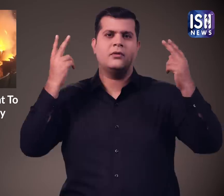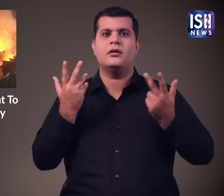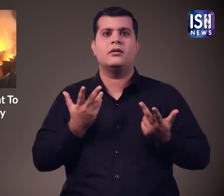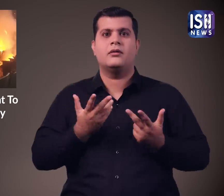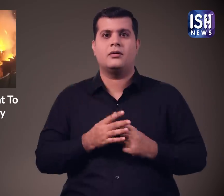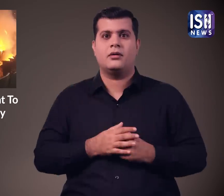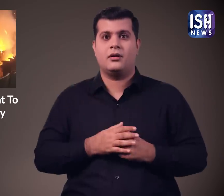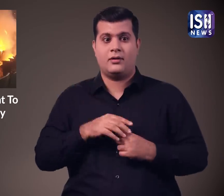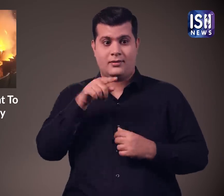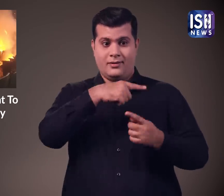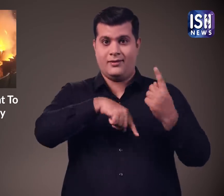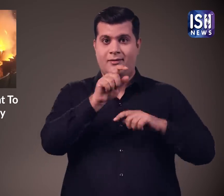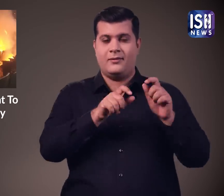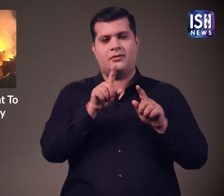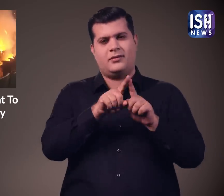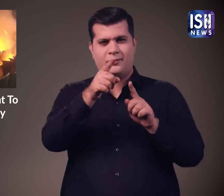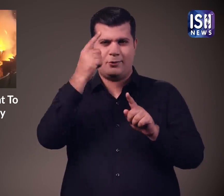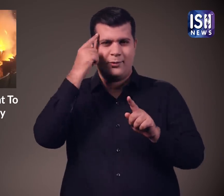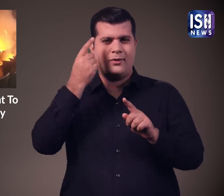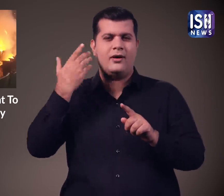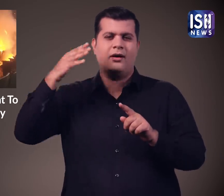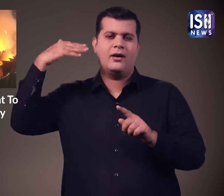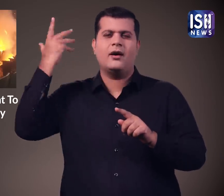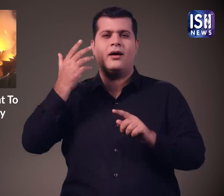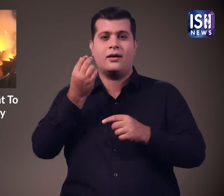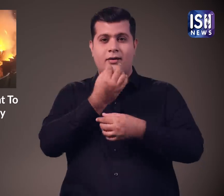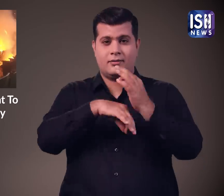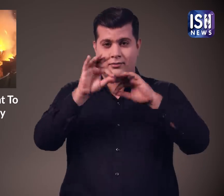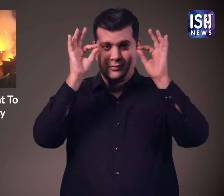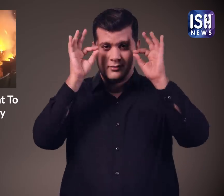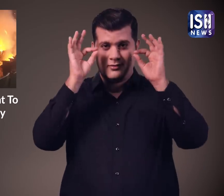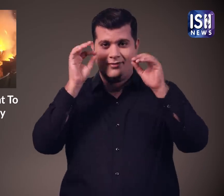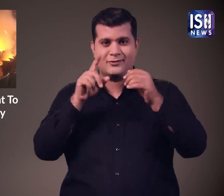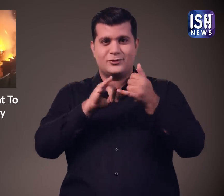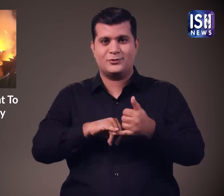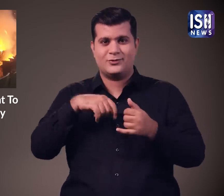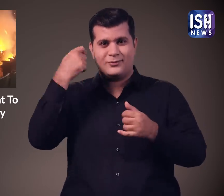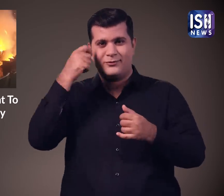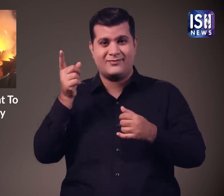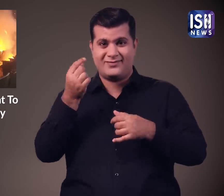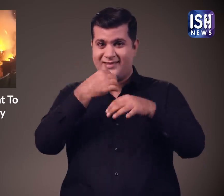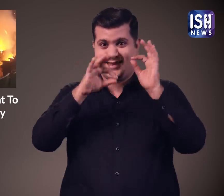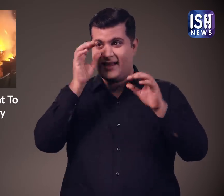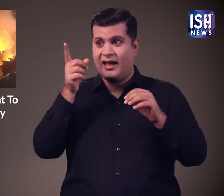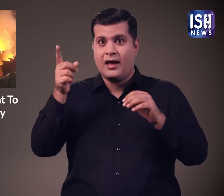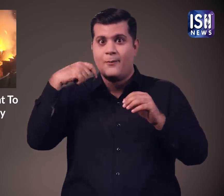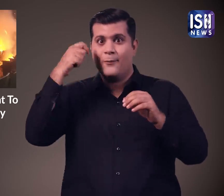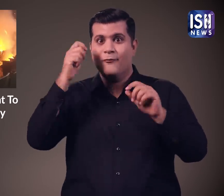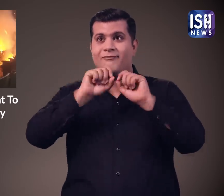In the South, you would know that whenever Rajni Khan's new film would release, his